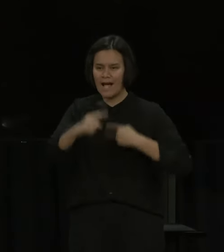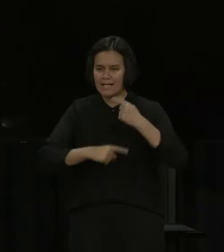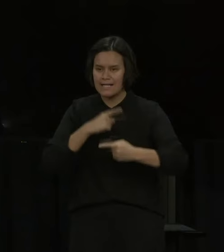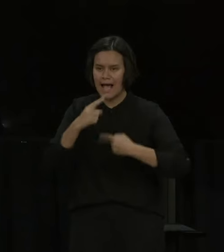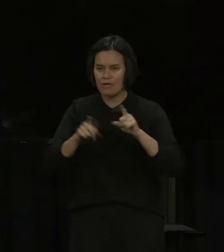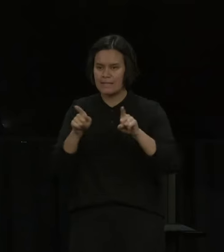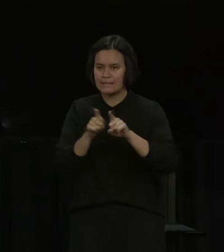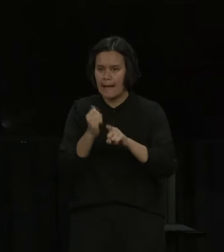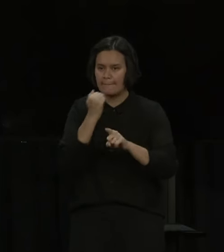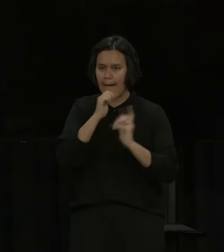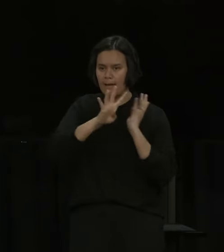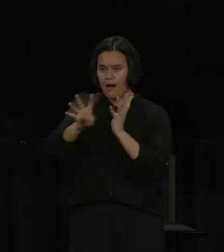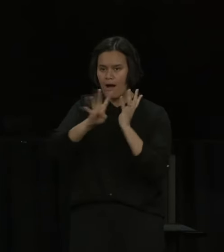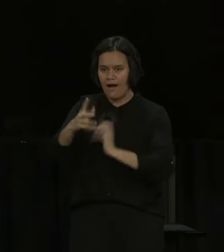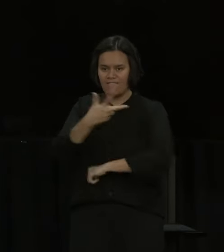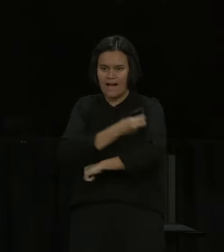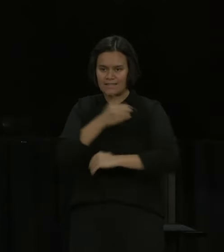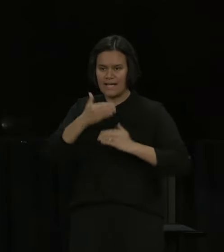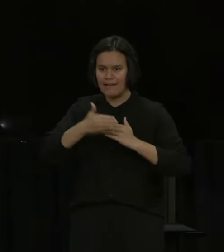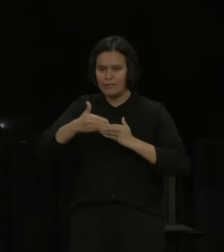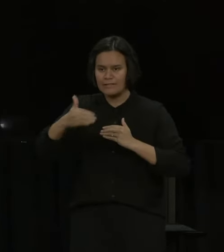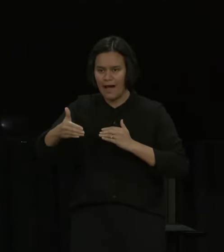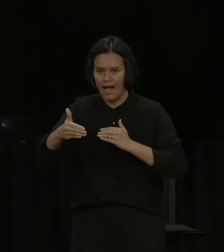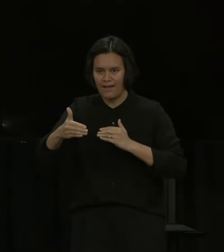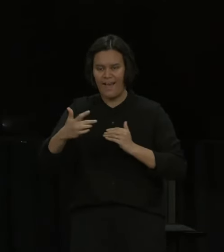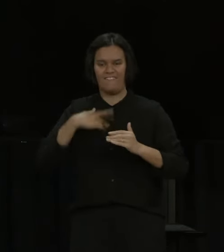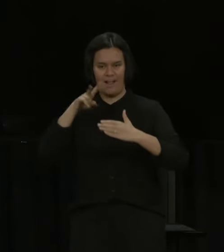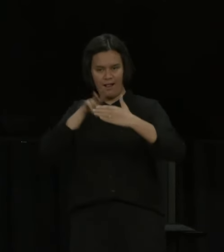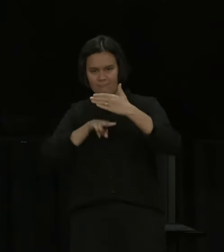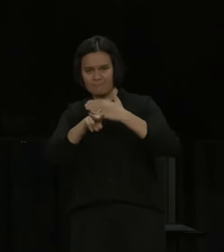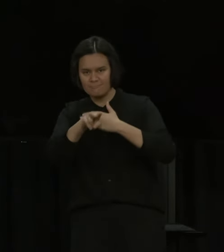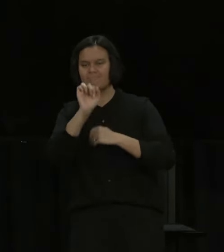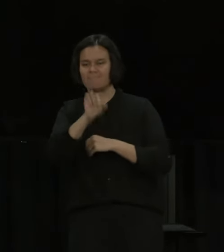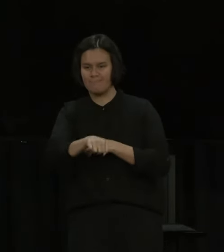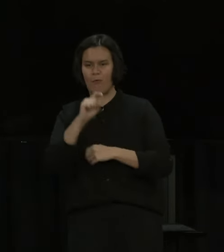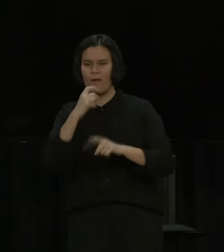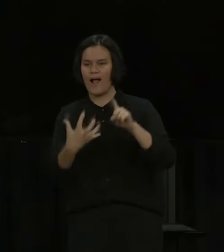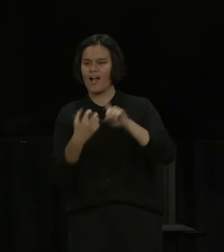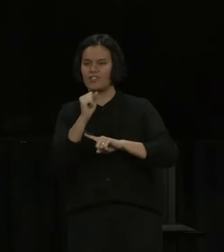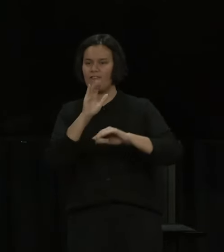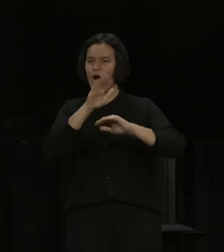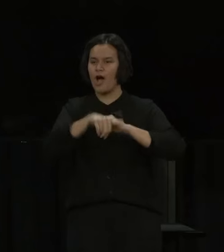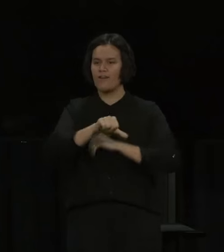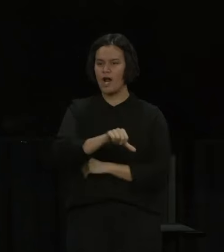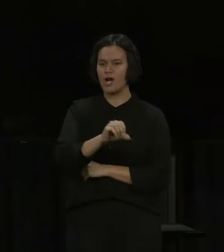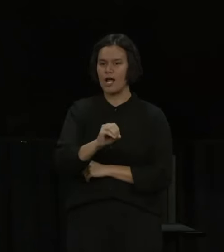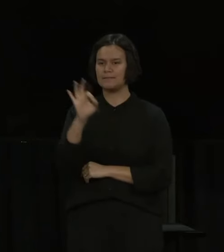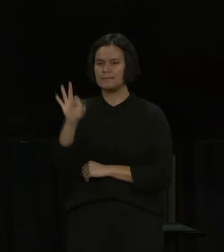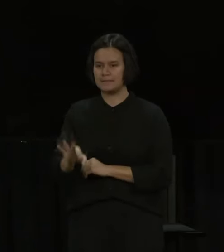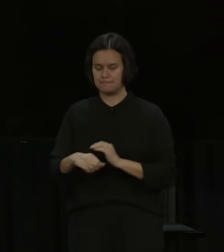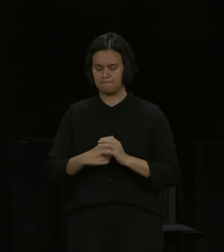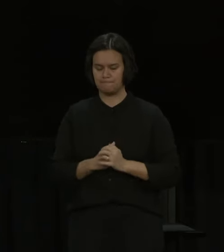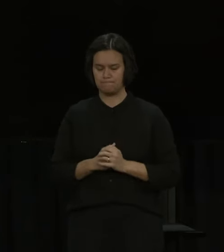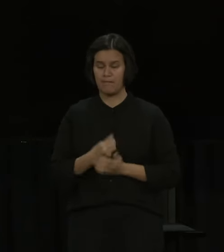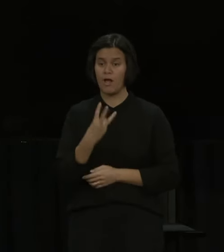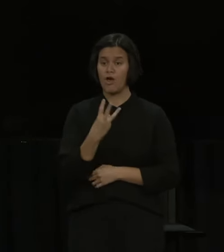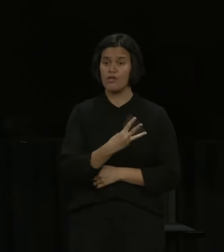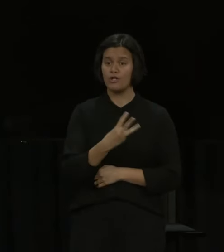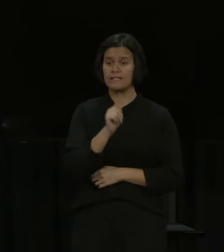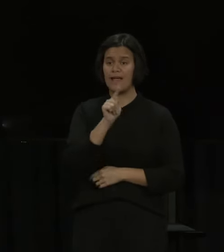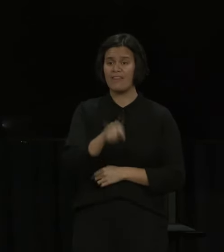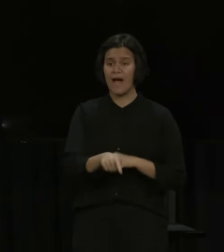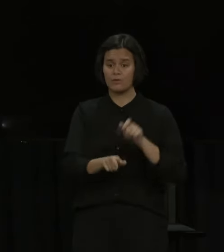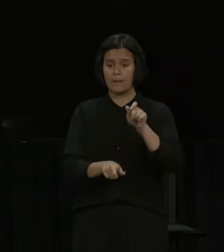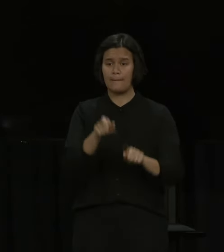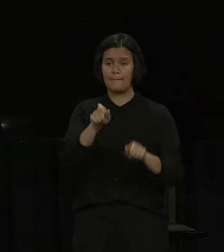We're also making gains on the number of people who have received a third or a booster dose. As of this morning, 13,224 people have